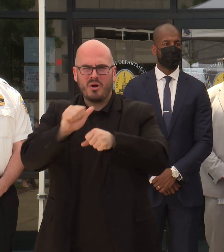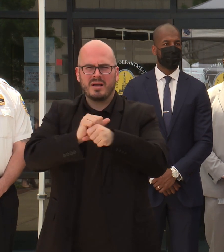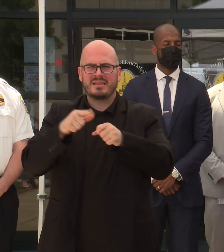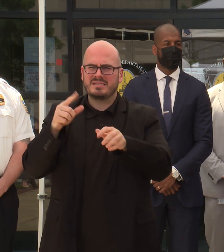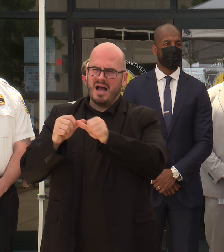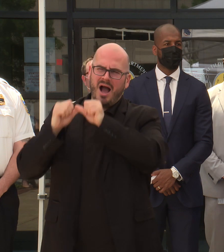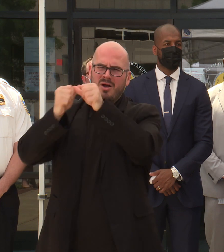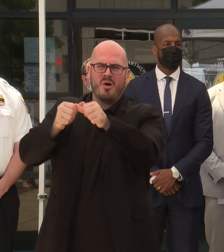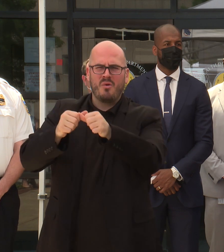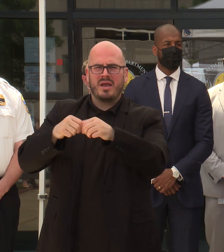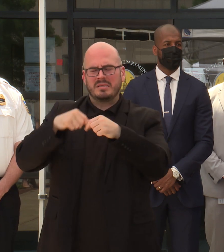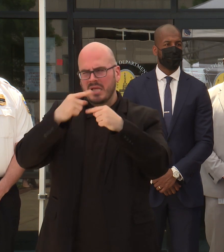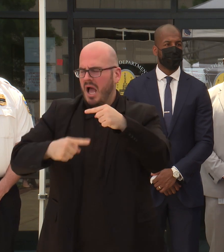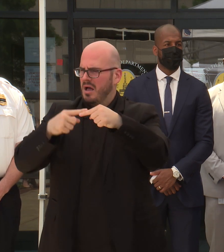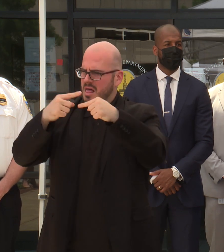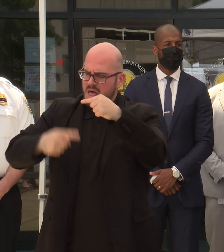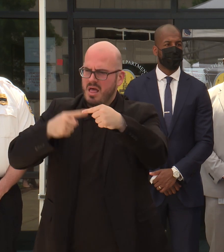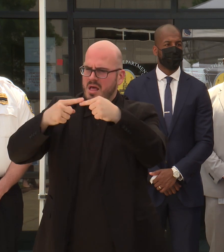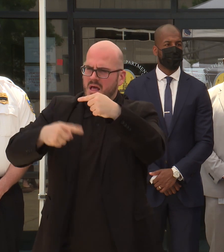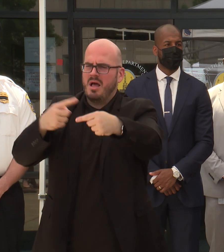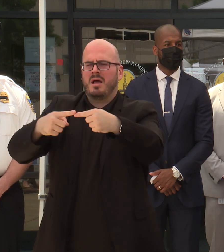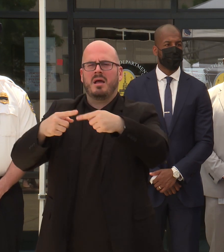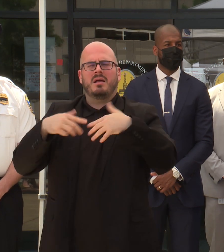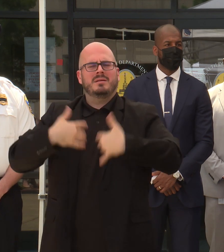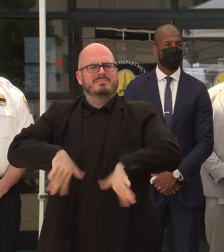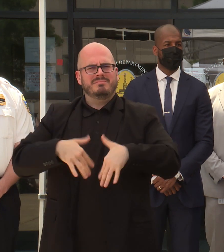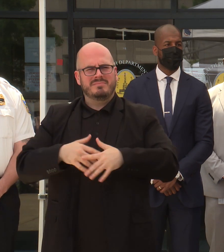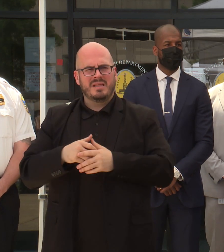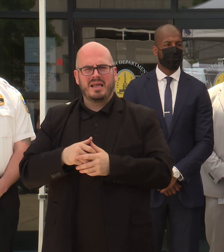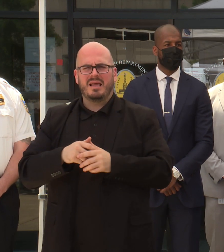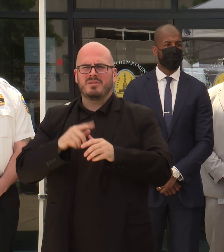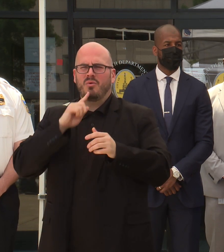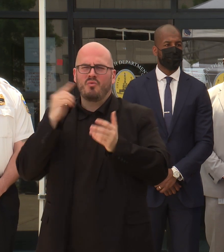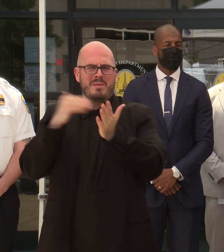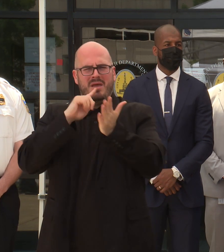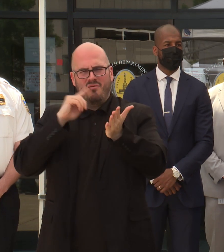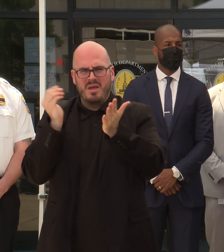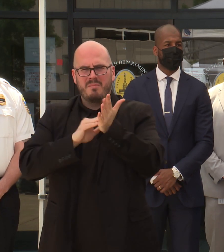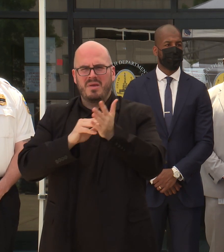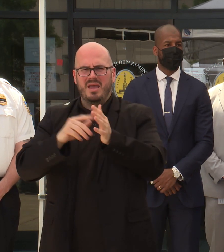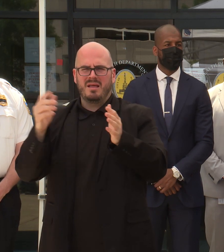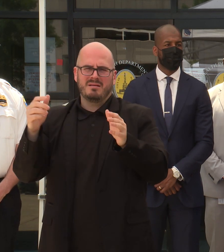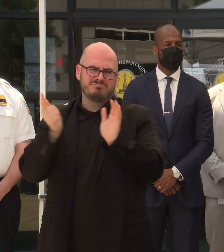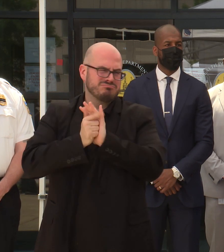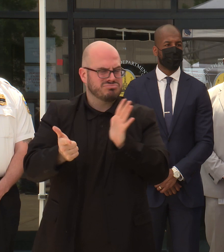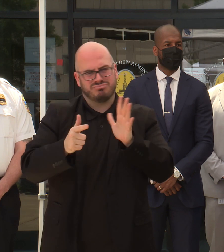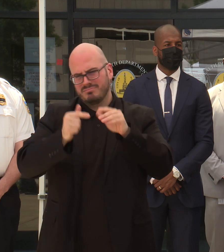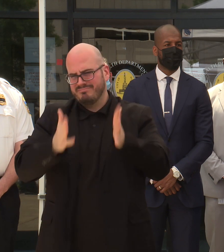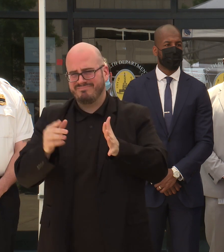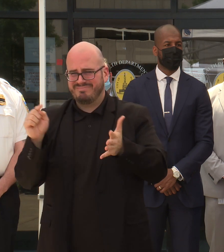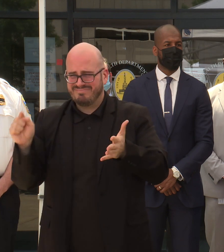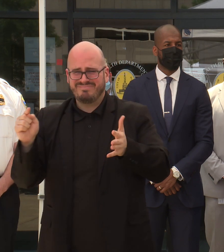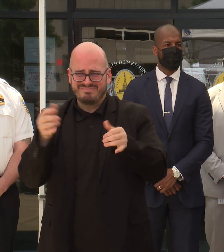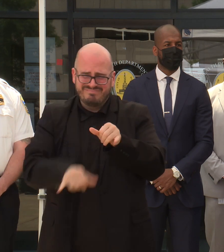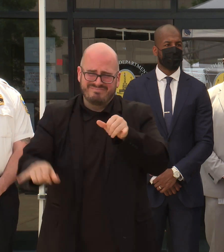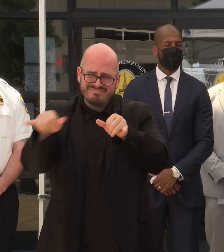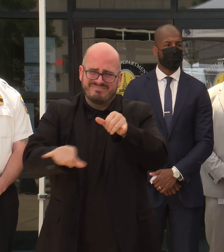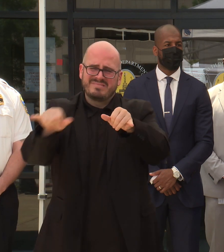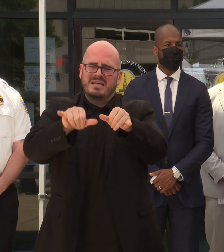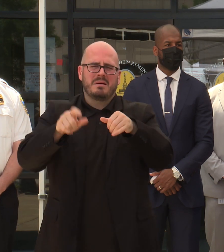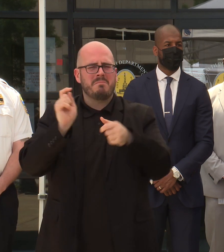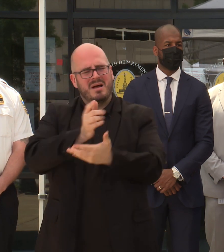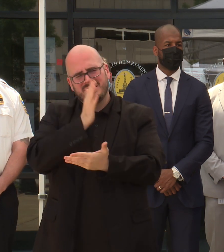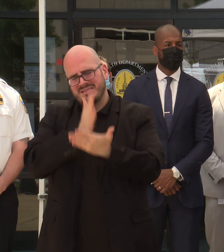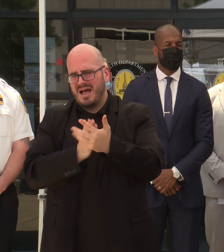ongoing cycle and in the revolving door of repeat offenders that we see in the city and in this